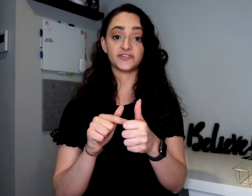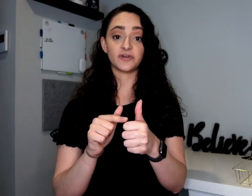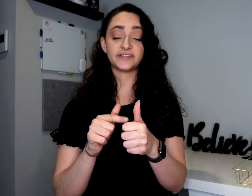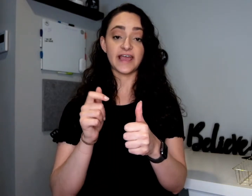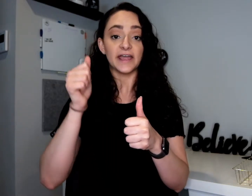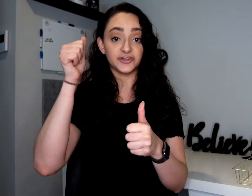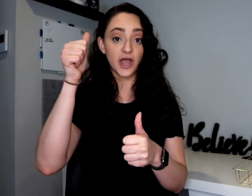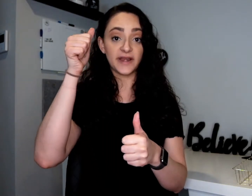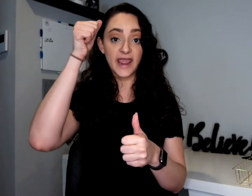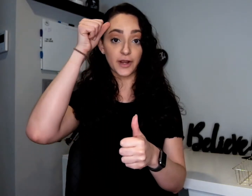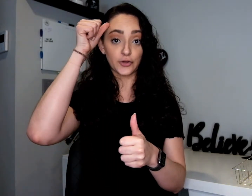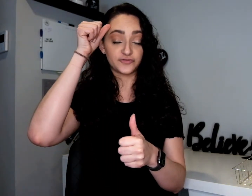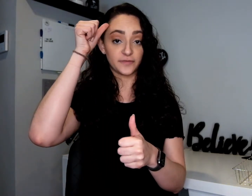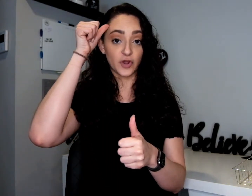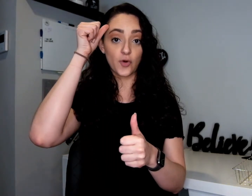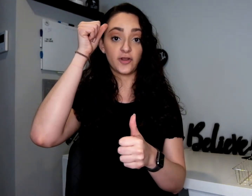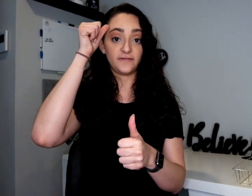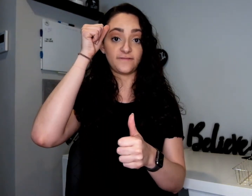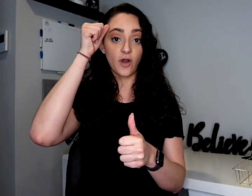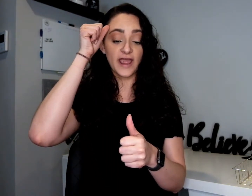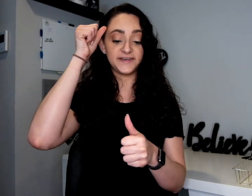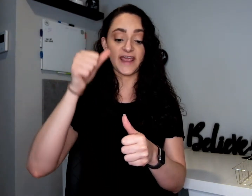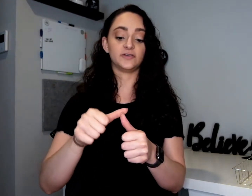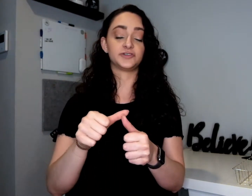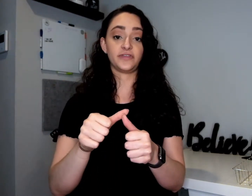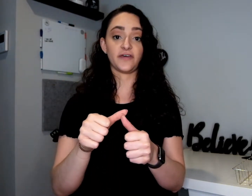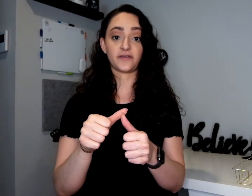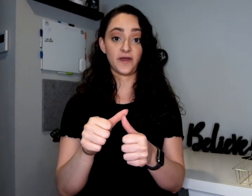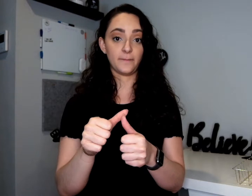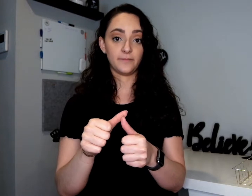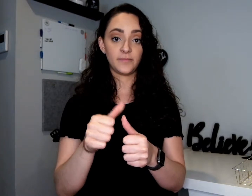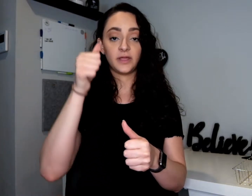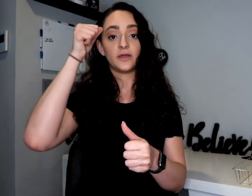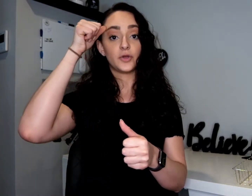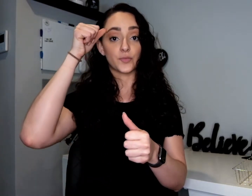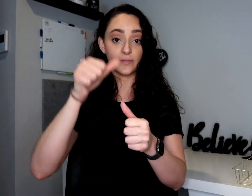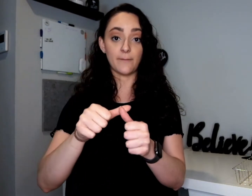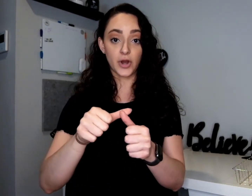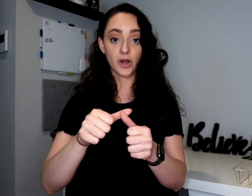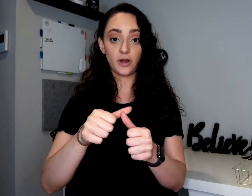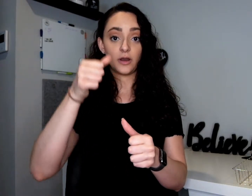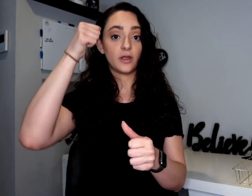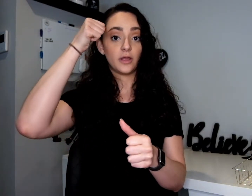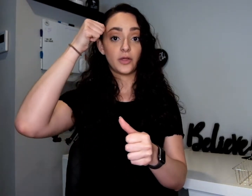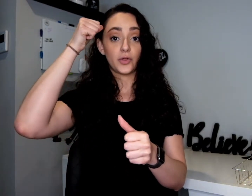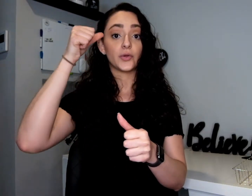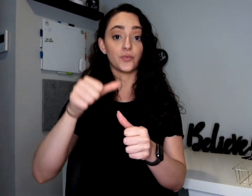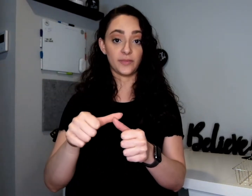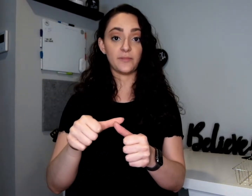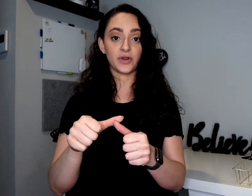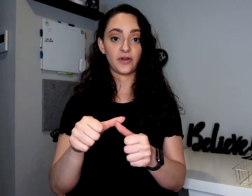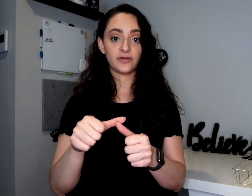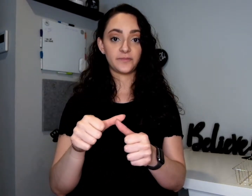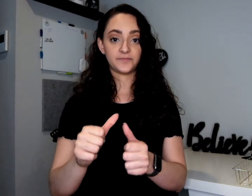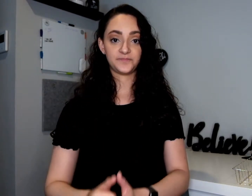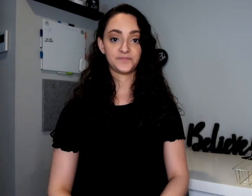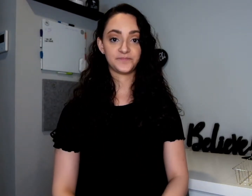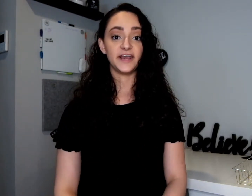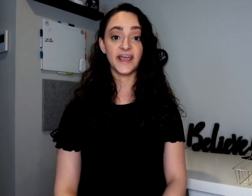where it's at. Your dominant hand goes from the corner of your forehead down to the other thumb. Remember. Remember. Next